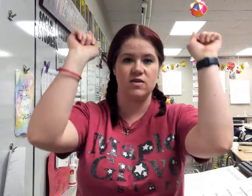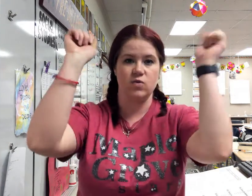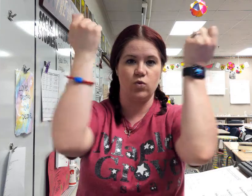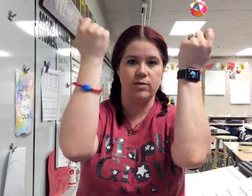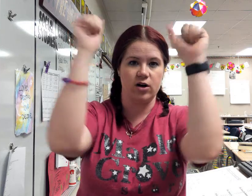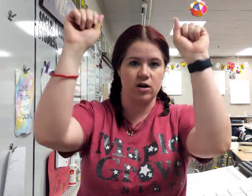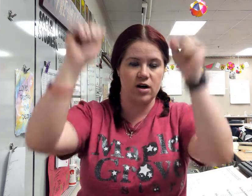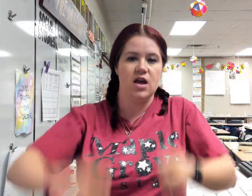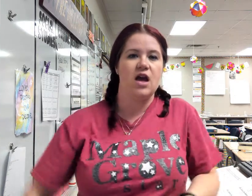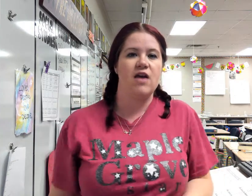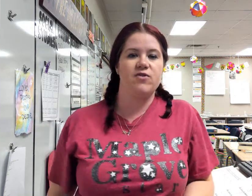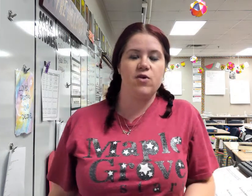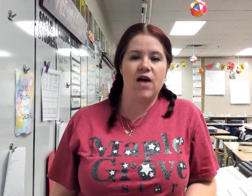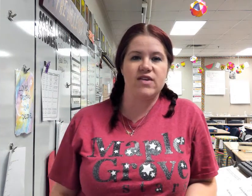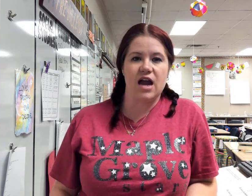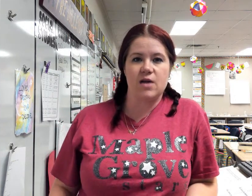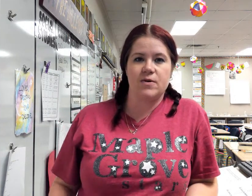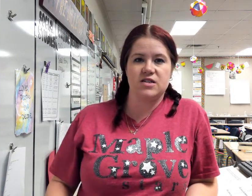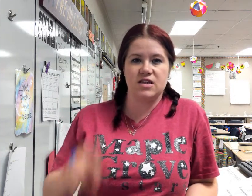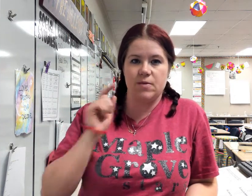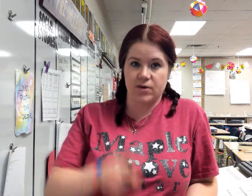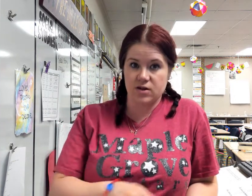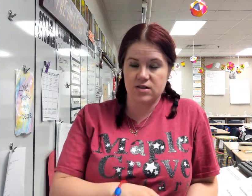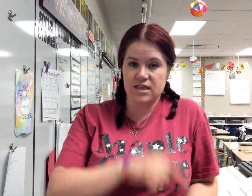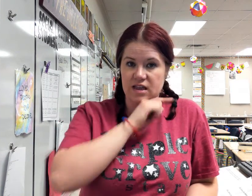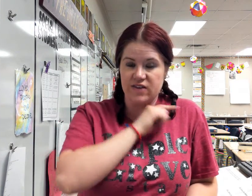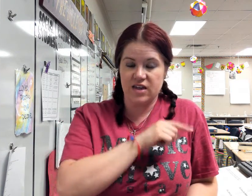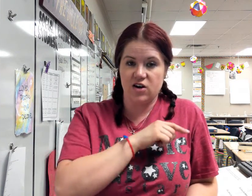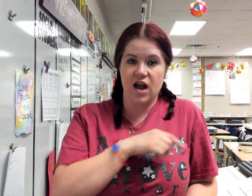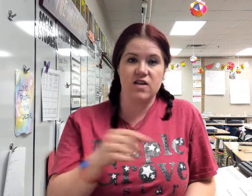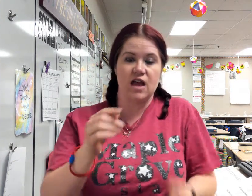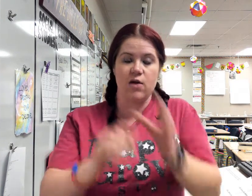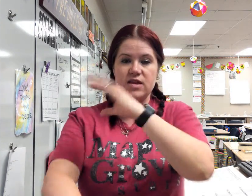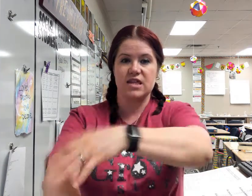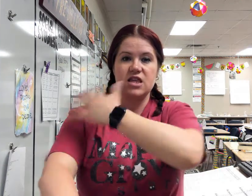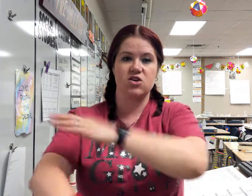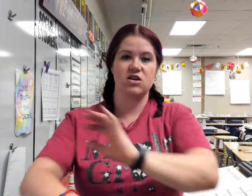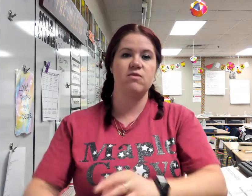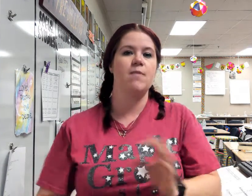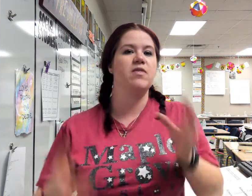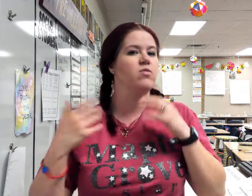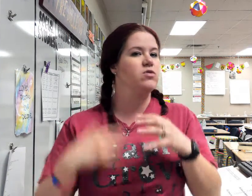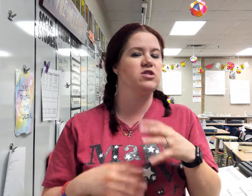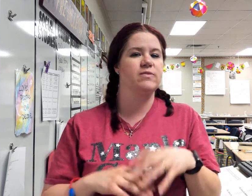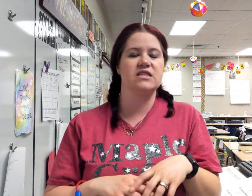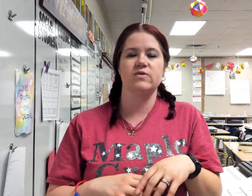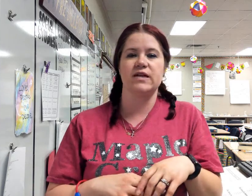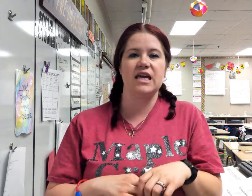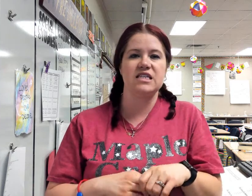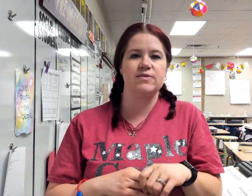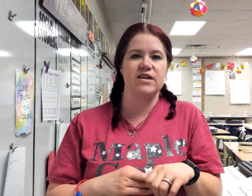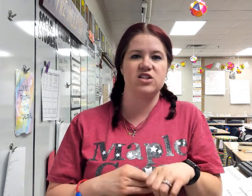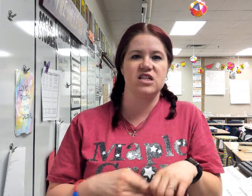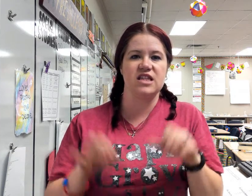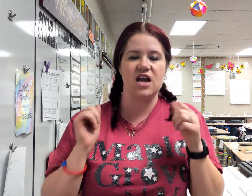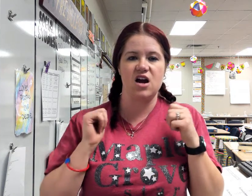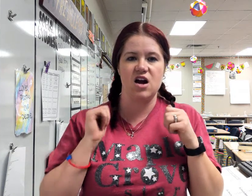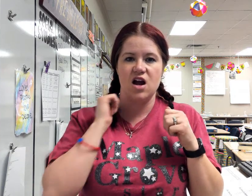we burn. If you have the kind of person that burns living in your house, I would sunscreen them up and then we'll do the best that we can to make sure that they are